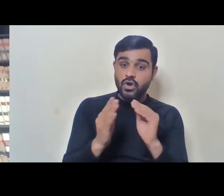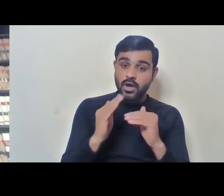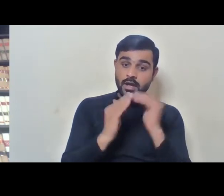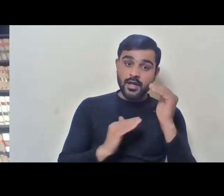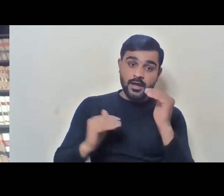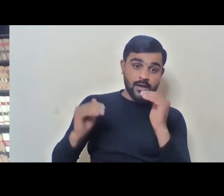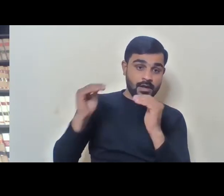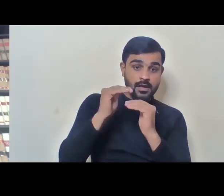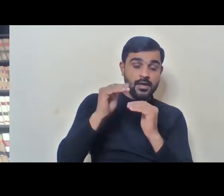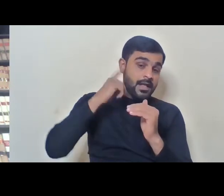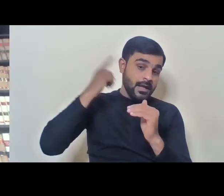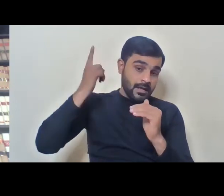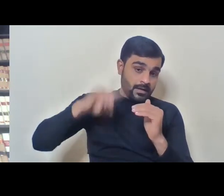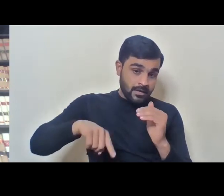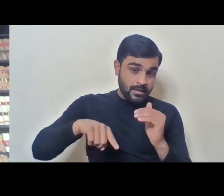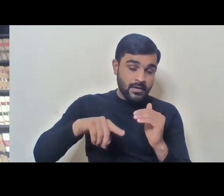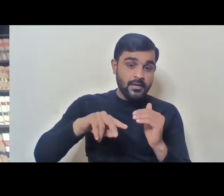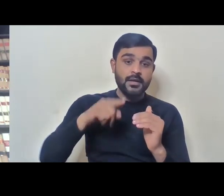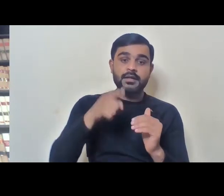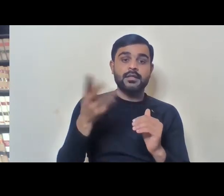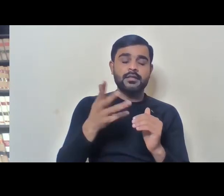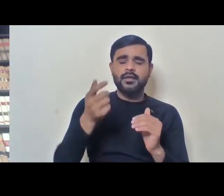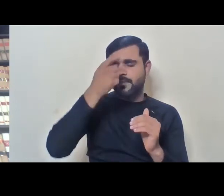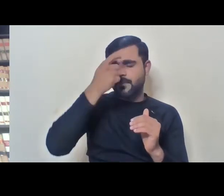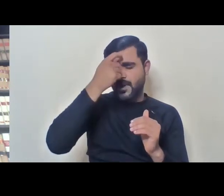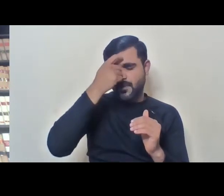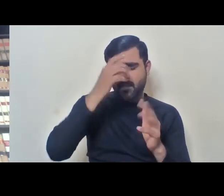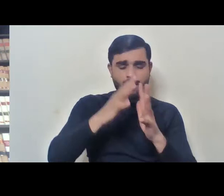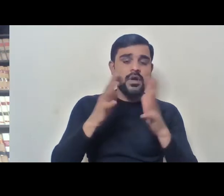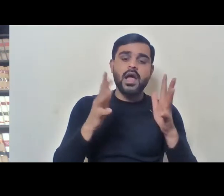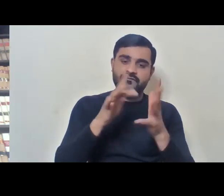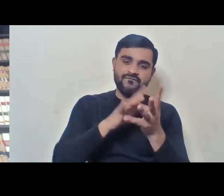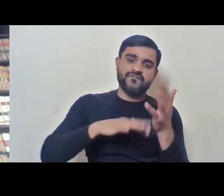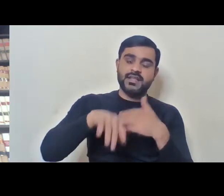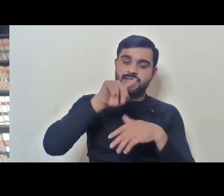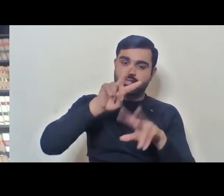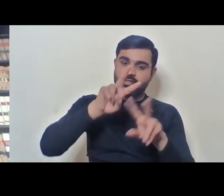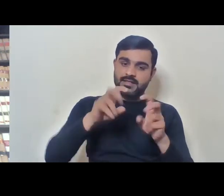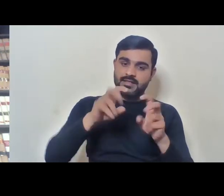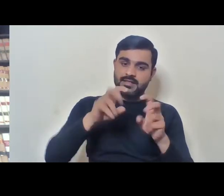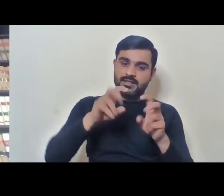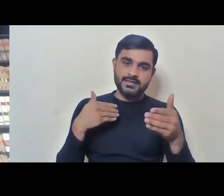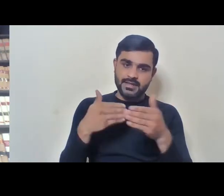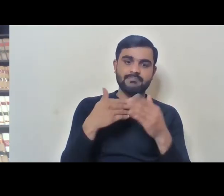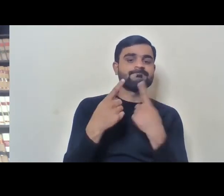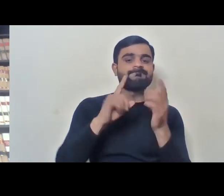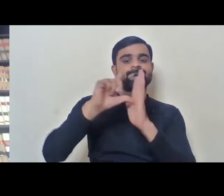denied. Now, this is a very, very contentious area, and I will come to that later.